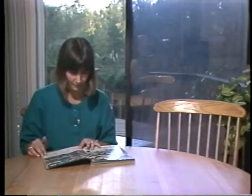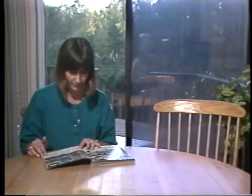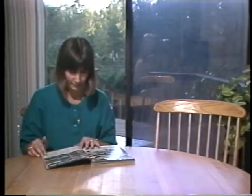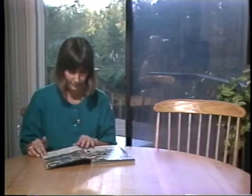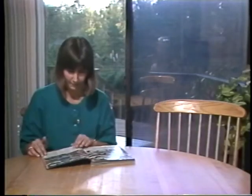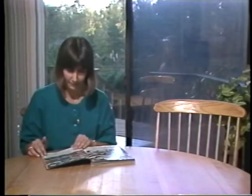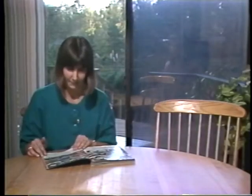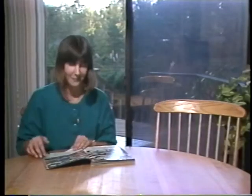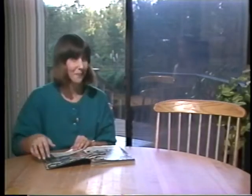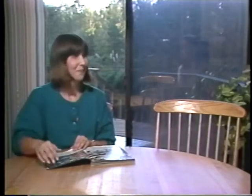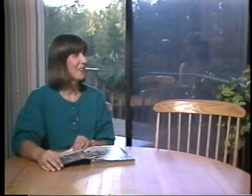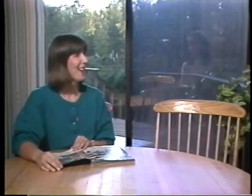Hi, Mom. Hi.